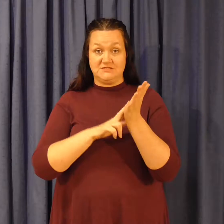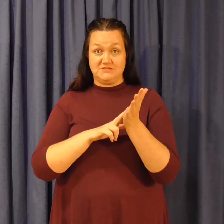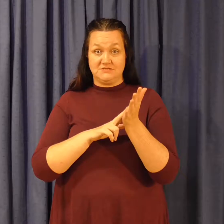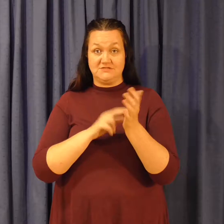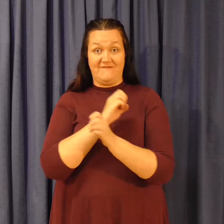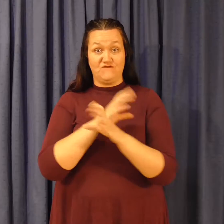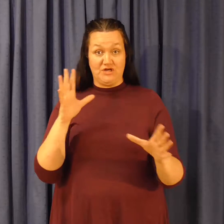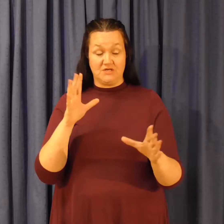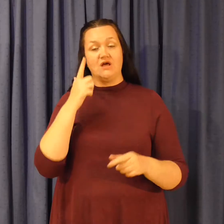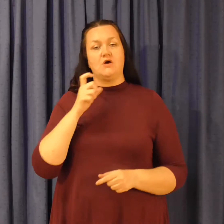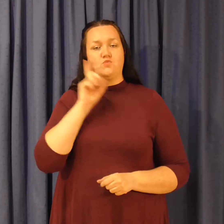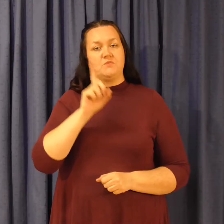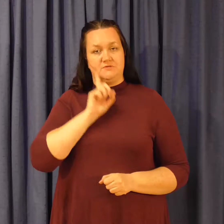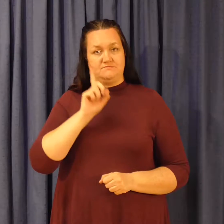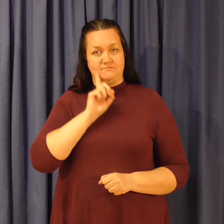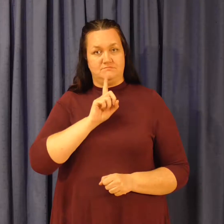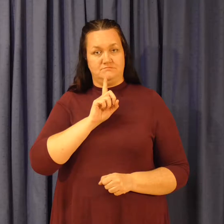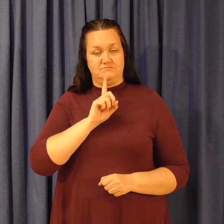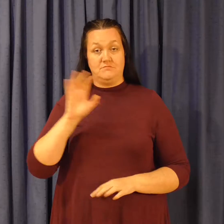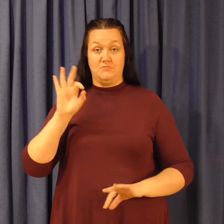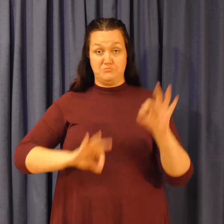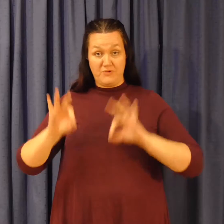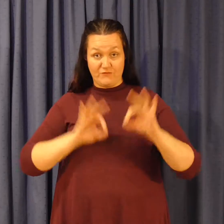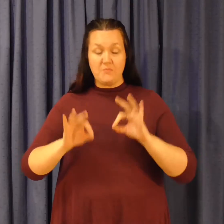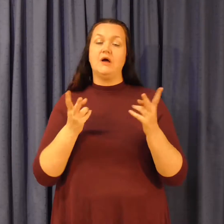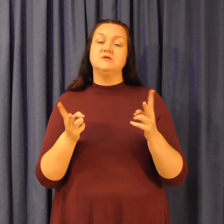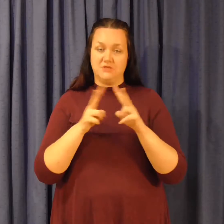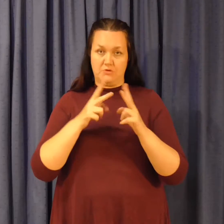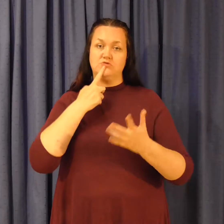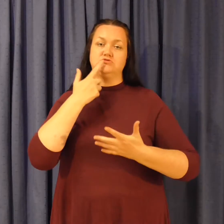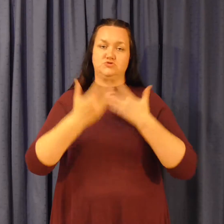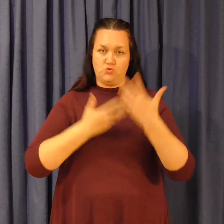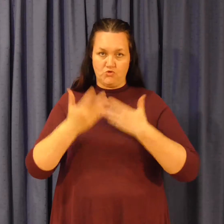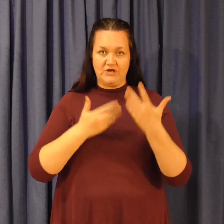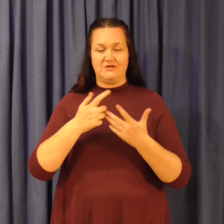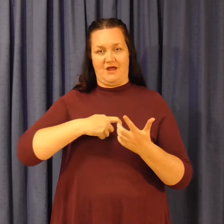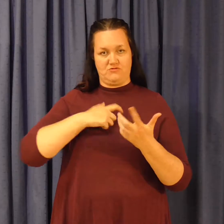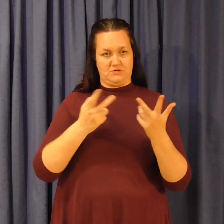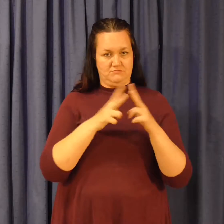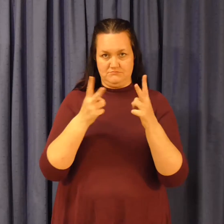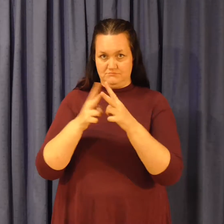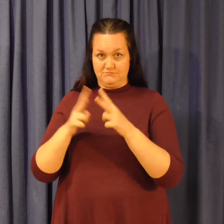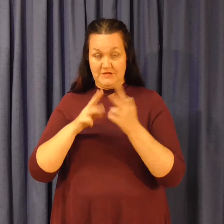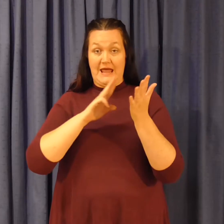The performers double up as storytellers M, J, B,